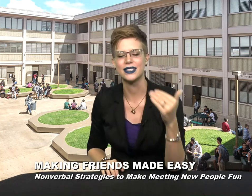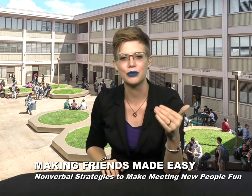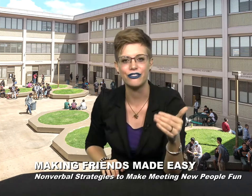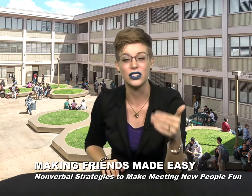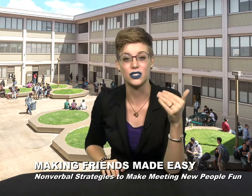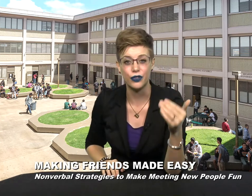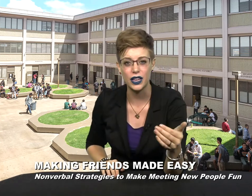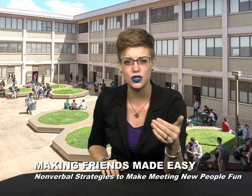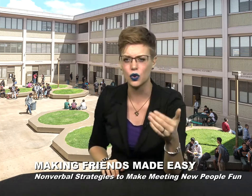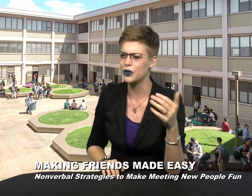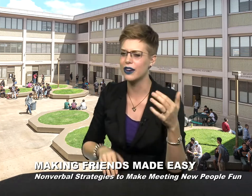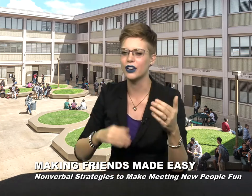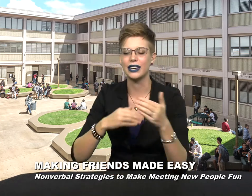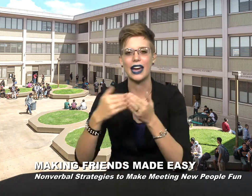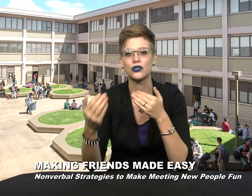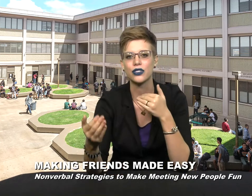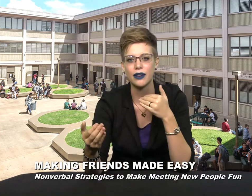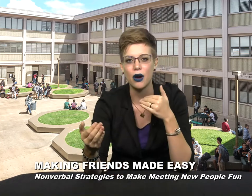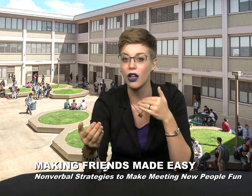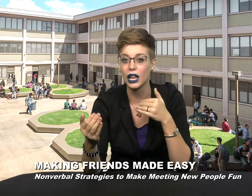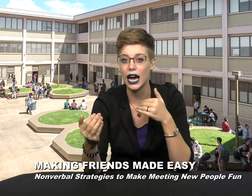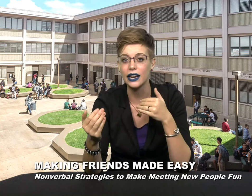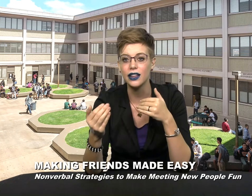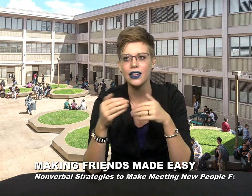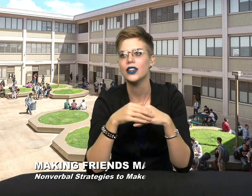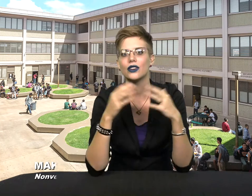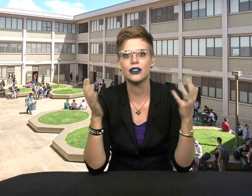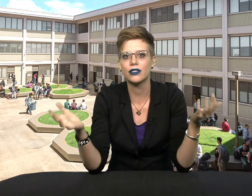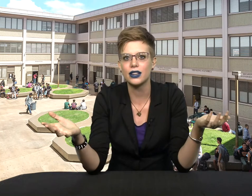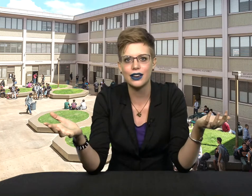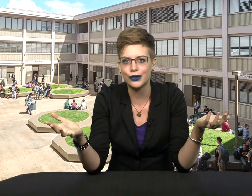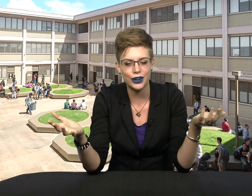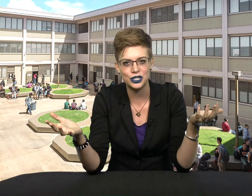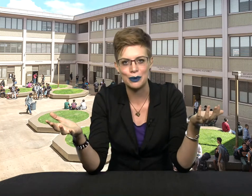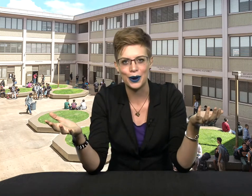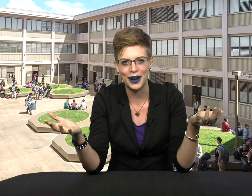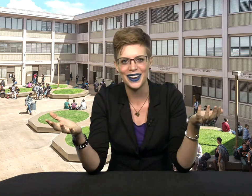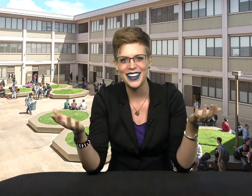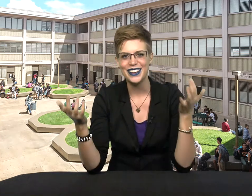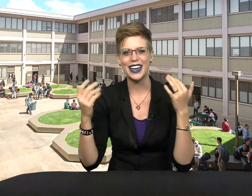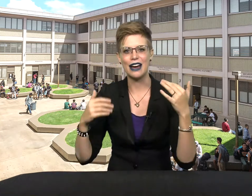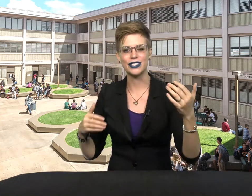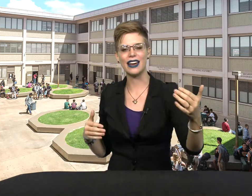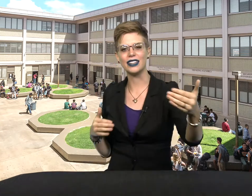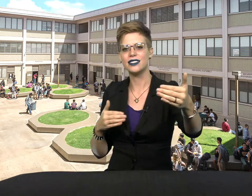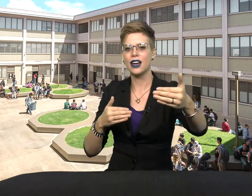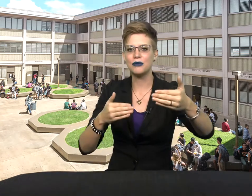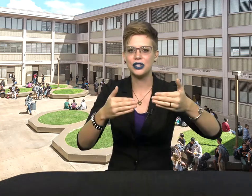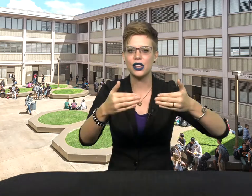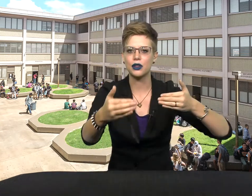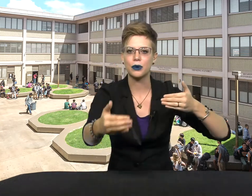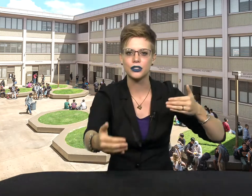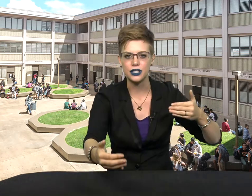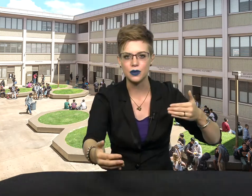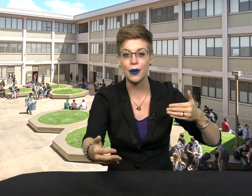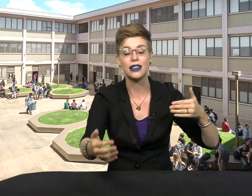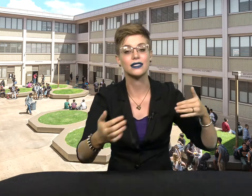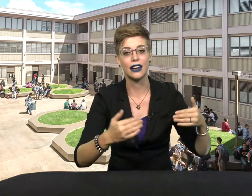someone face to face or you never encounter them online, you're never going to have a friendship, all right? You have to at least come into the other person's space every